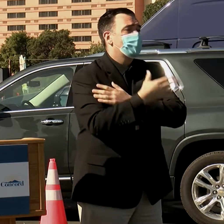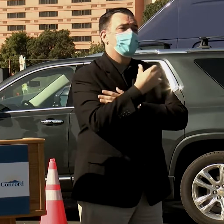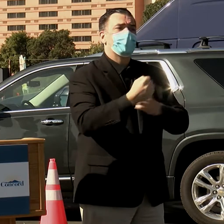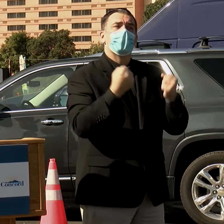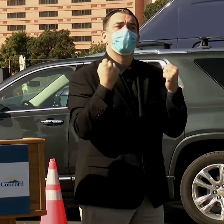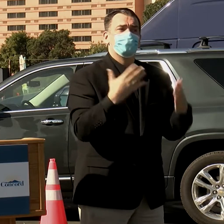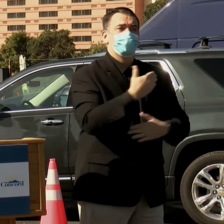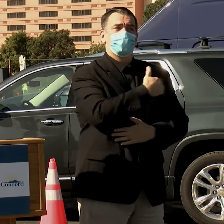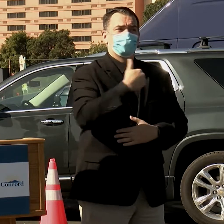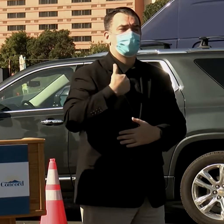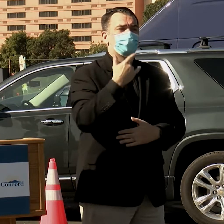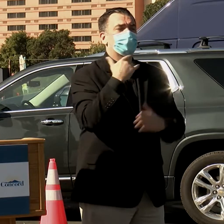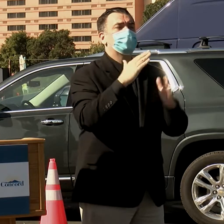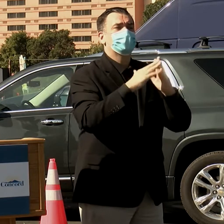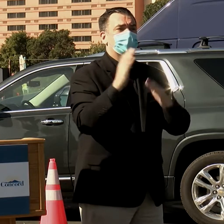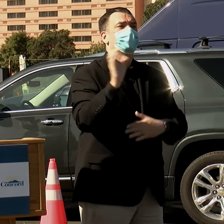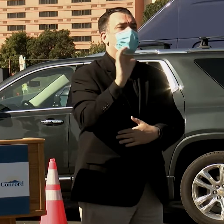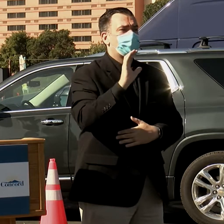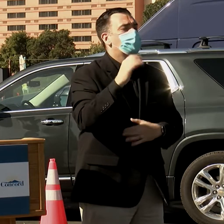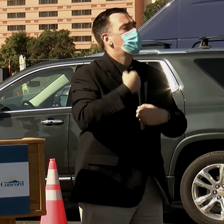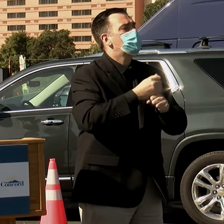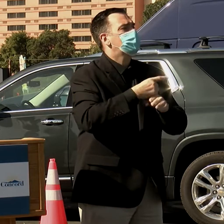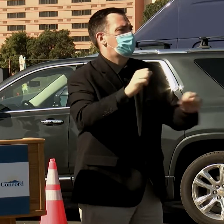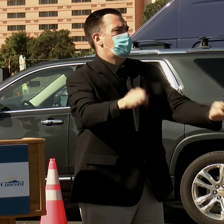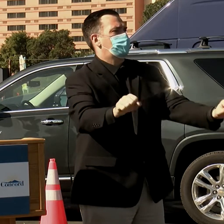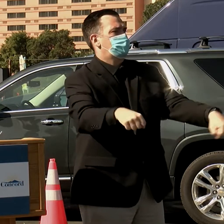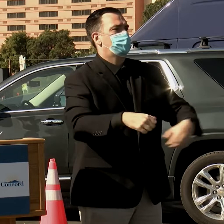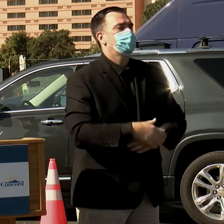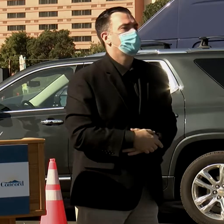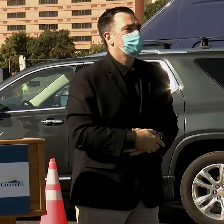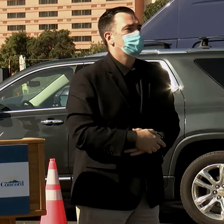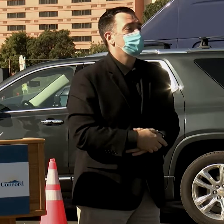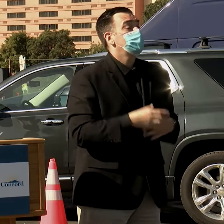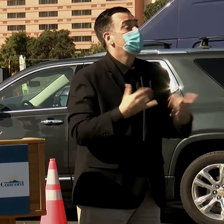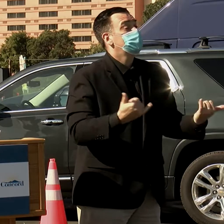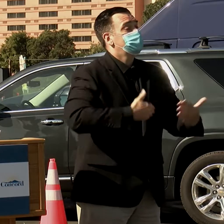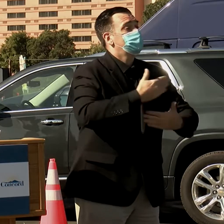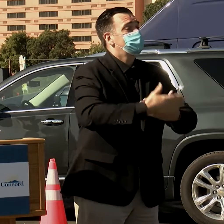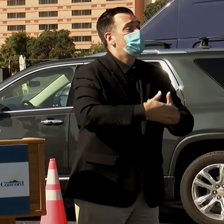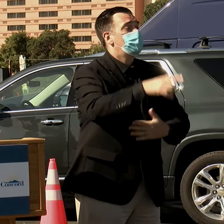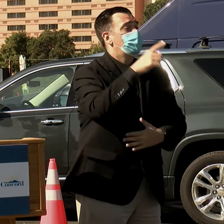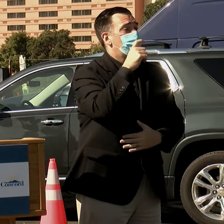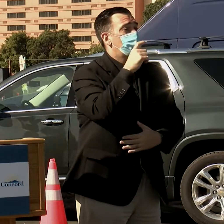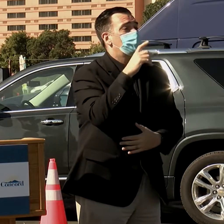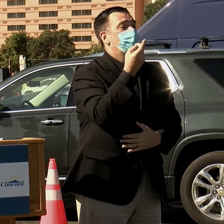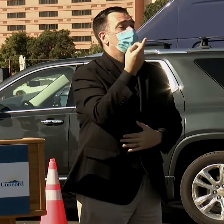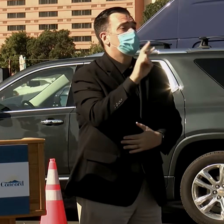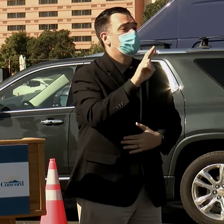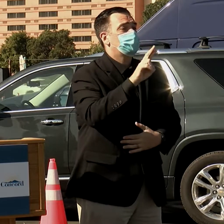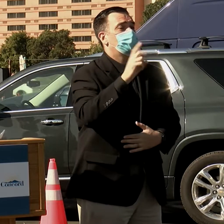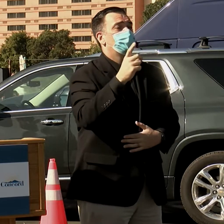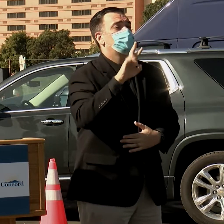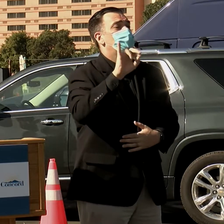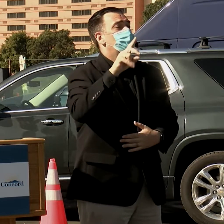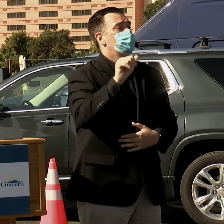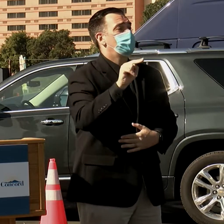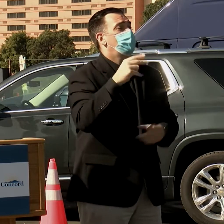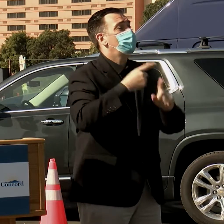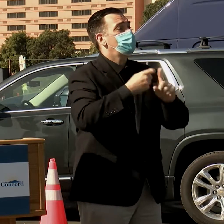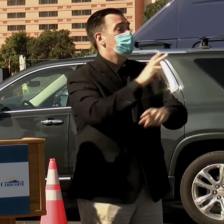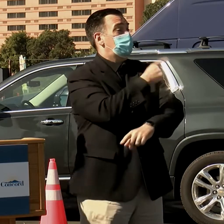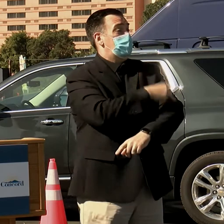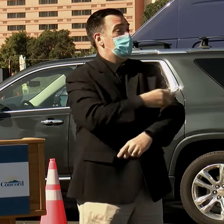many members within the city of Concord have been able to make this possible. So now I'd like to go ahead and turn it over to Dr. Gruyon from Kaiser.